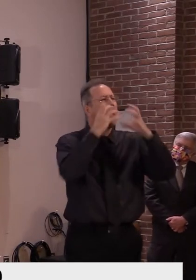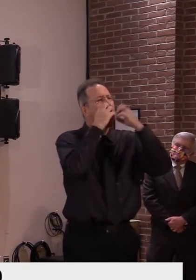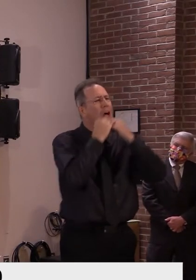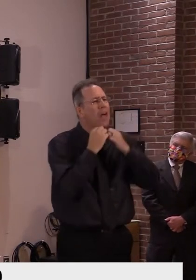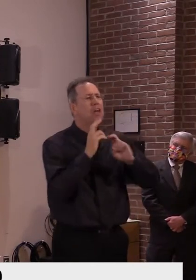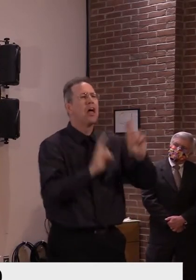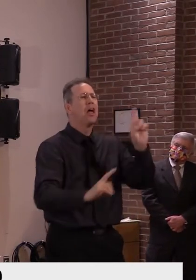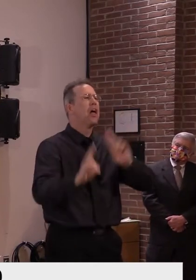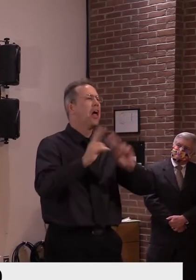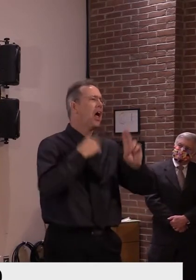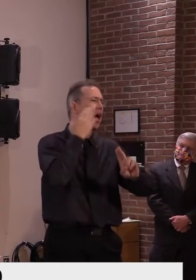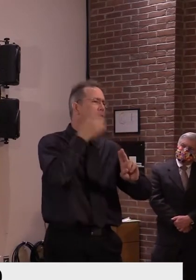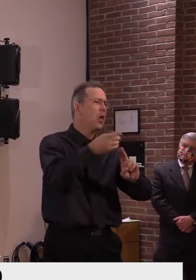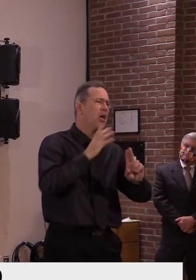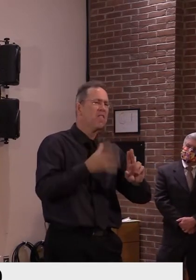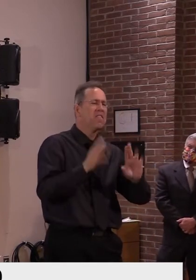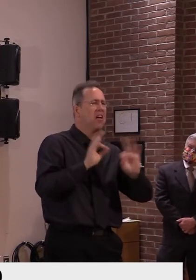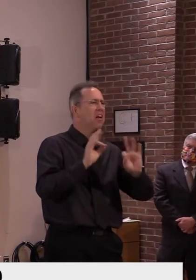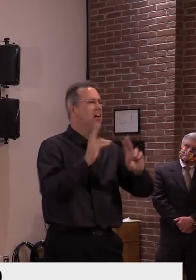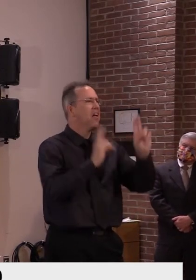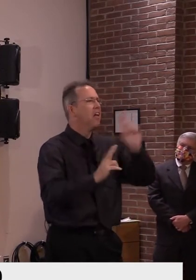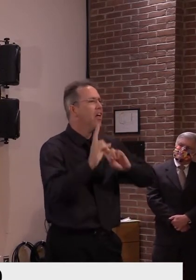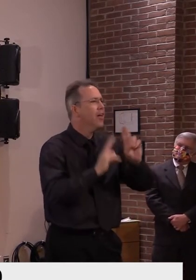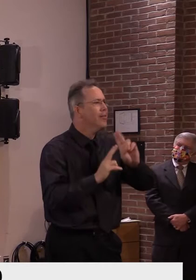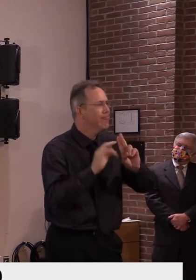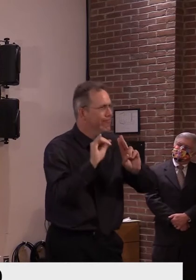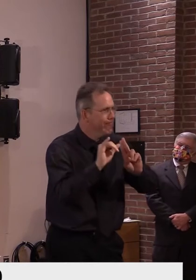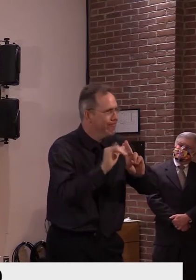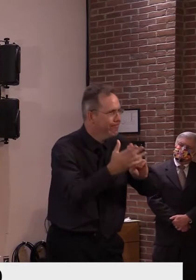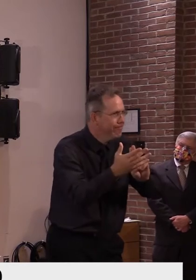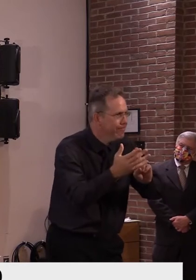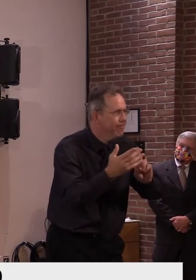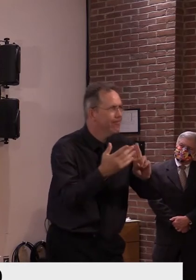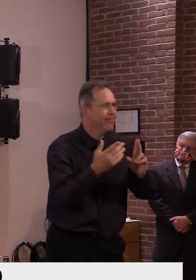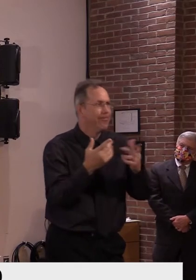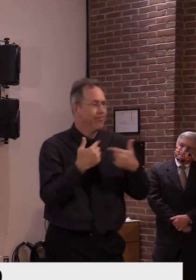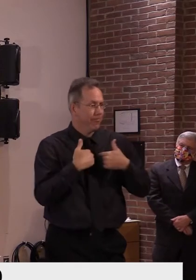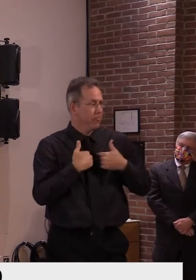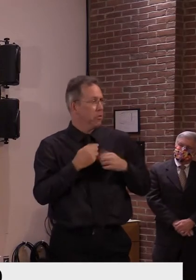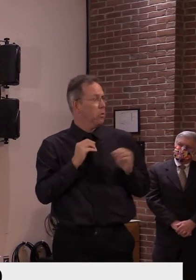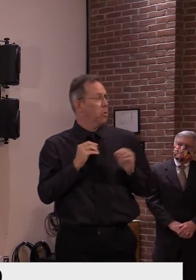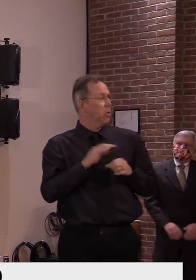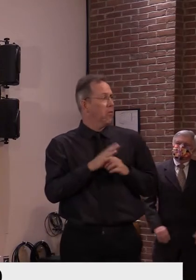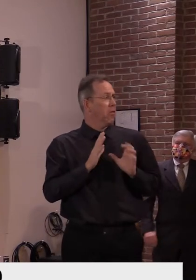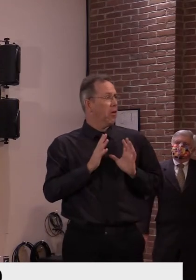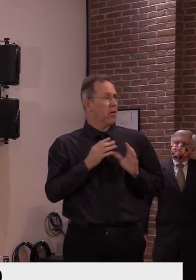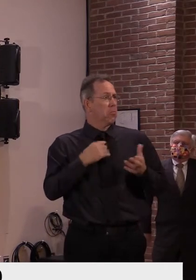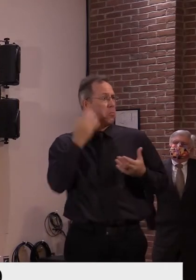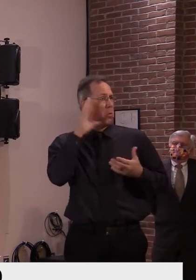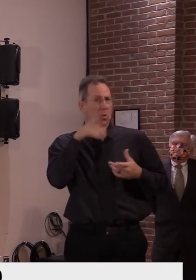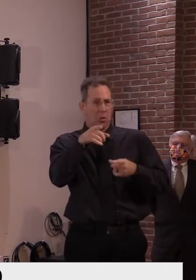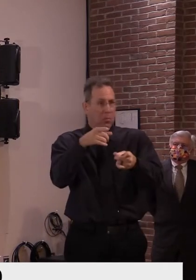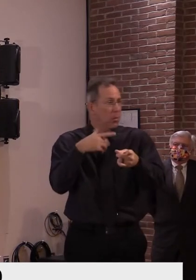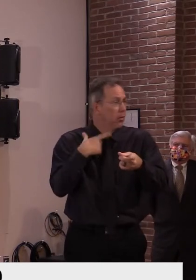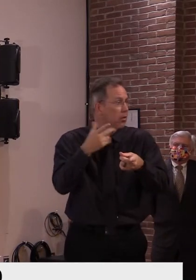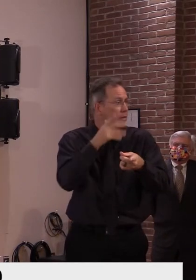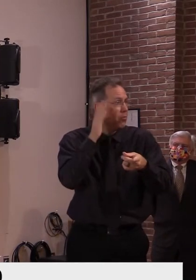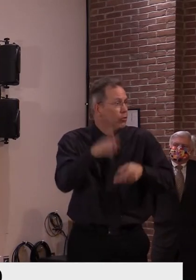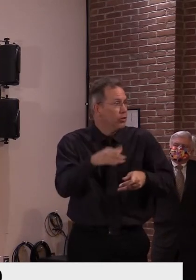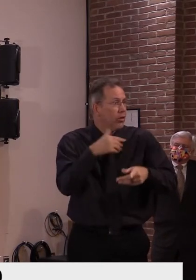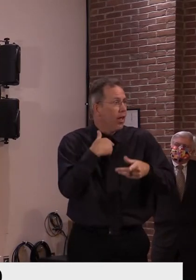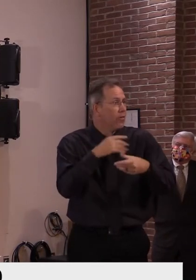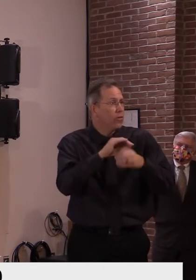someone was at that right point, that infectious phase of their infection. In some cases,